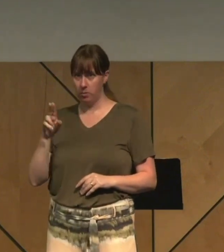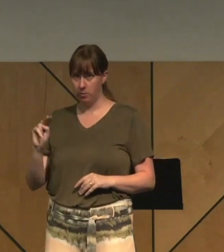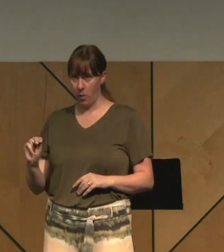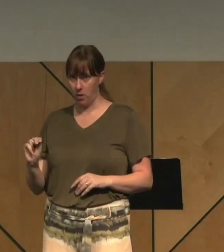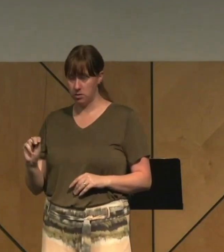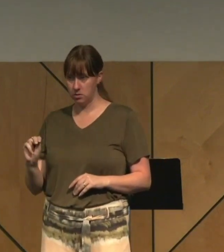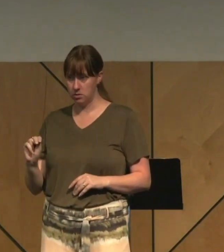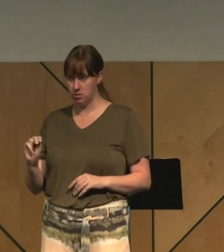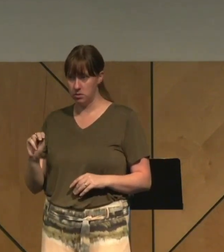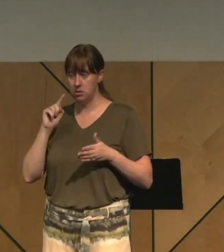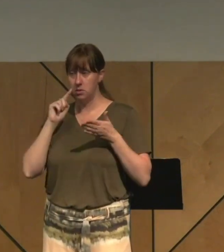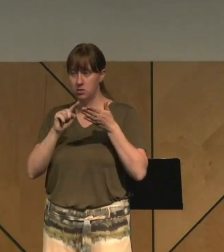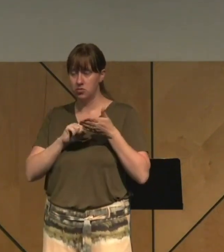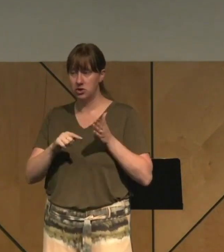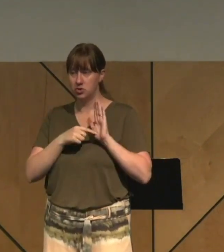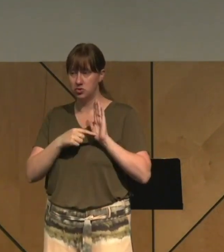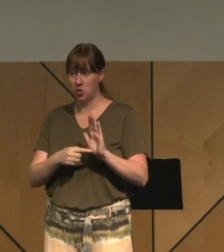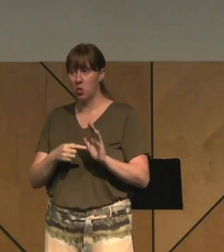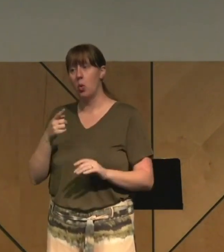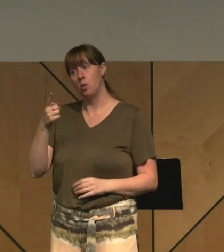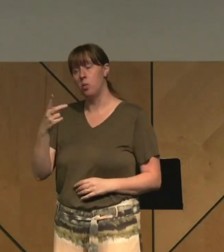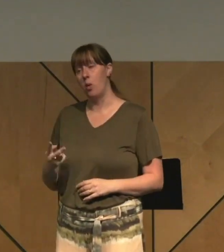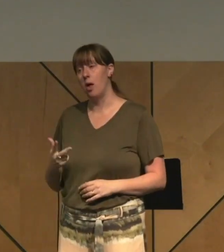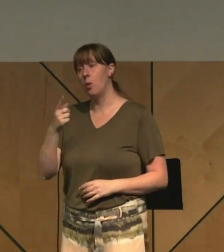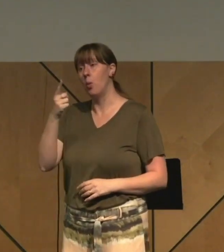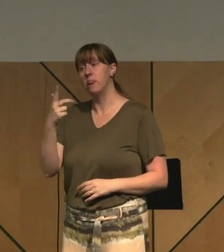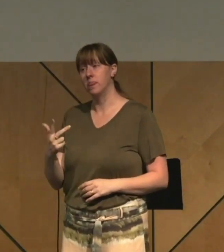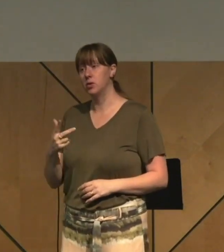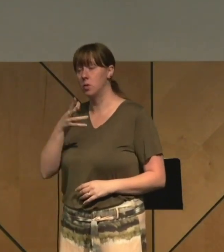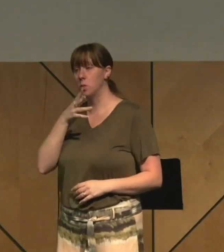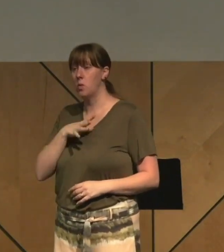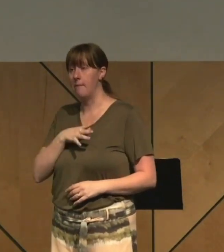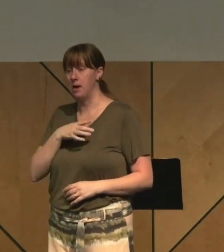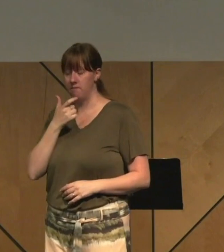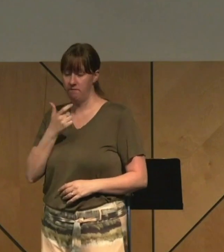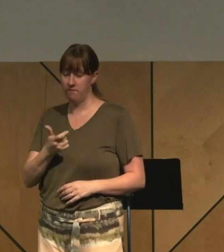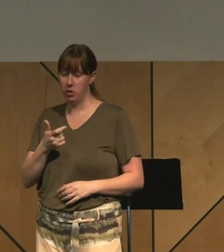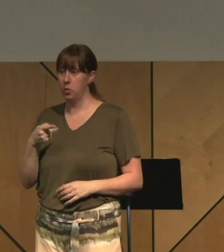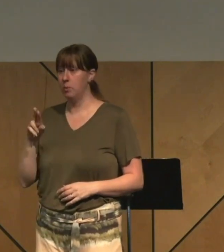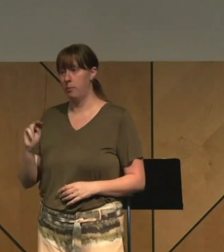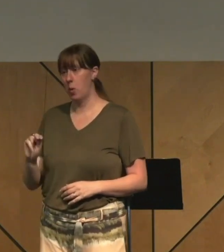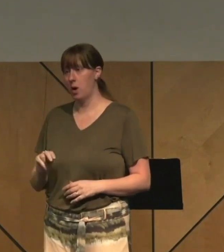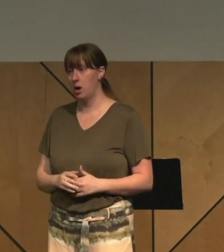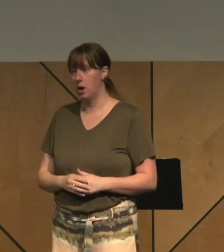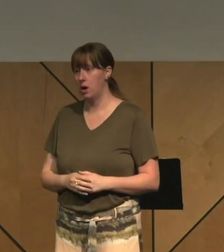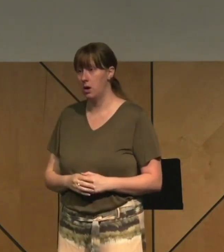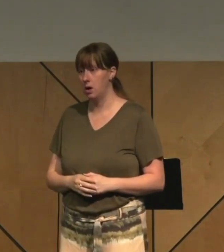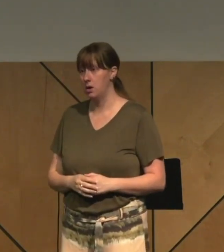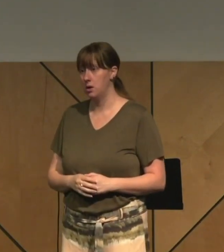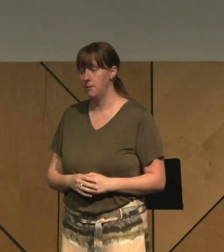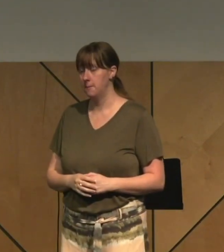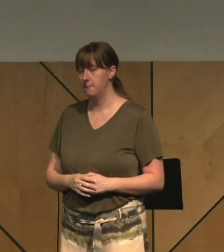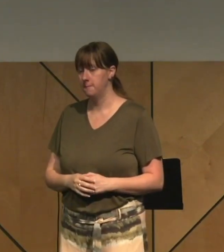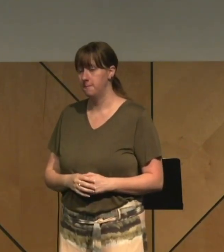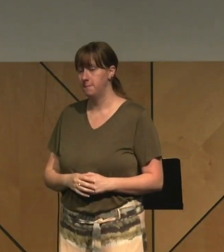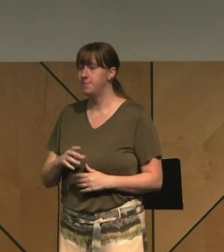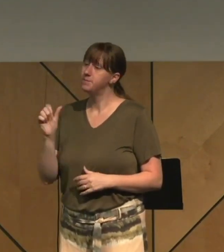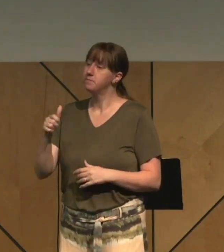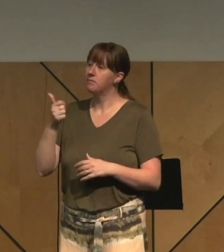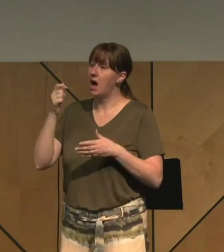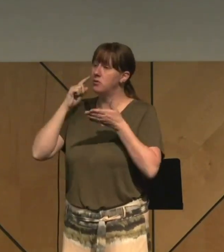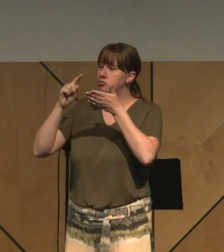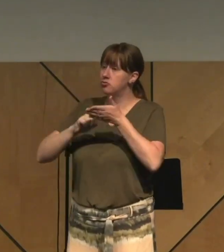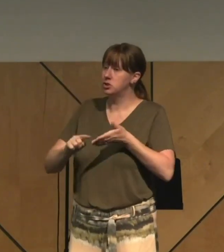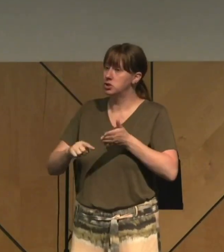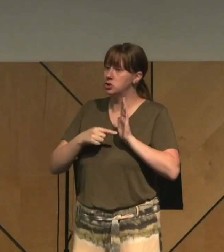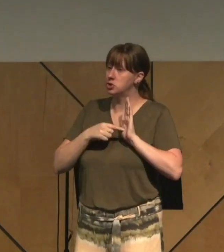studies show that one-third of women have viewed pornography. Other studies show that